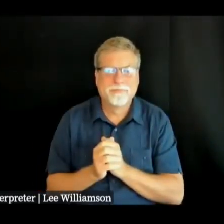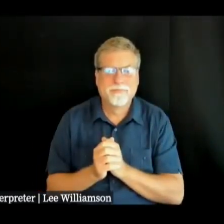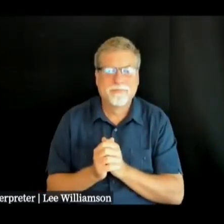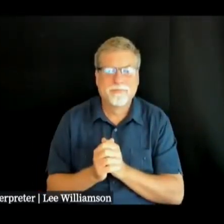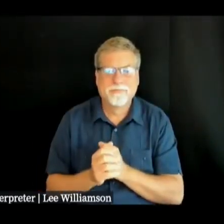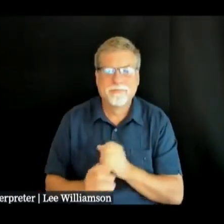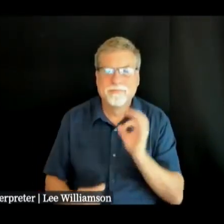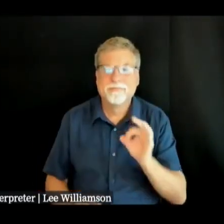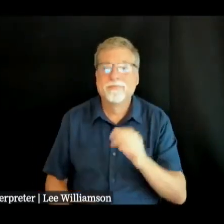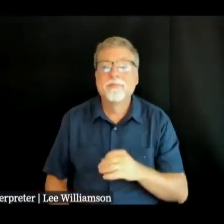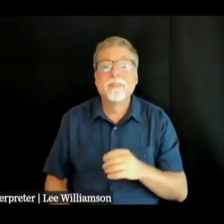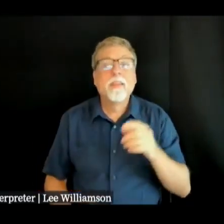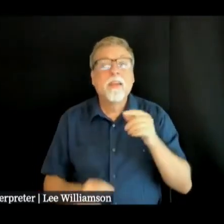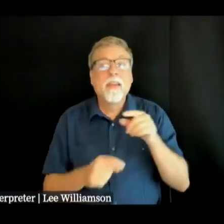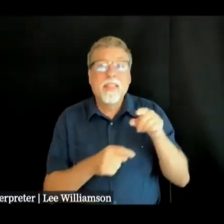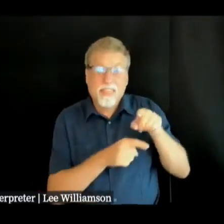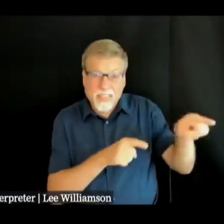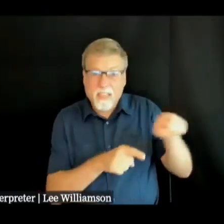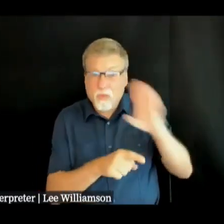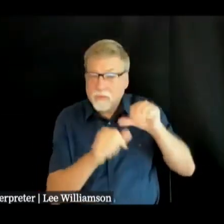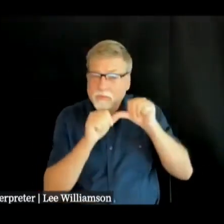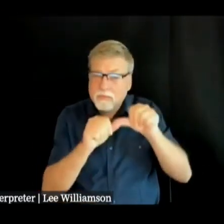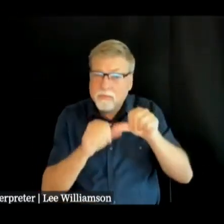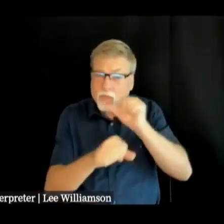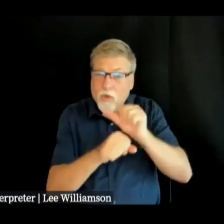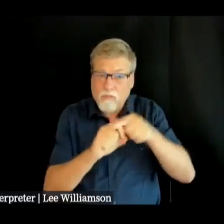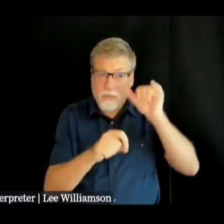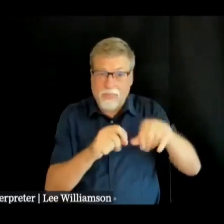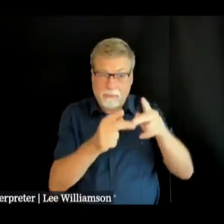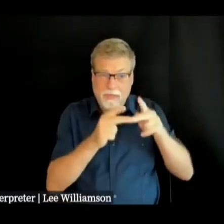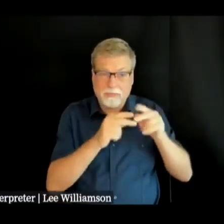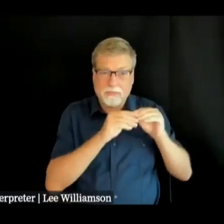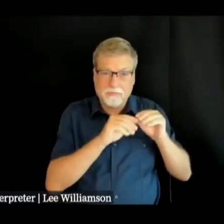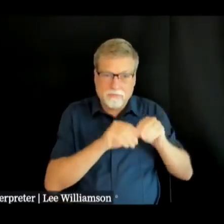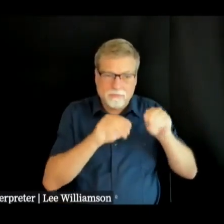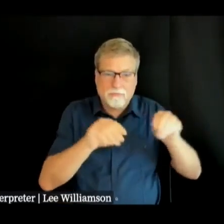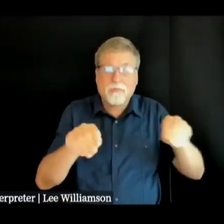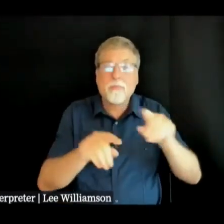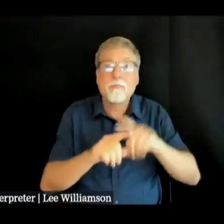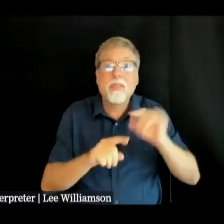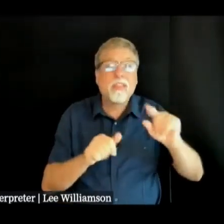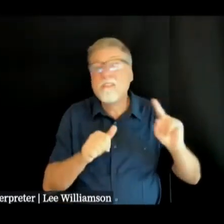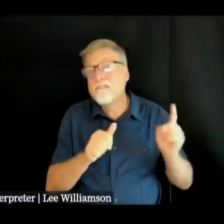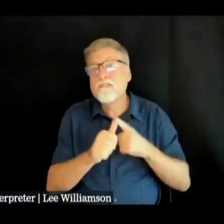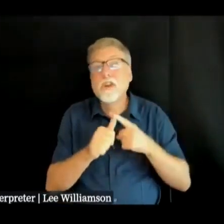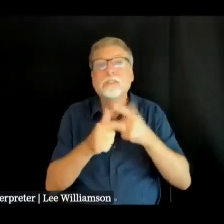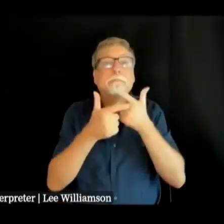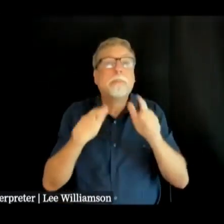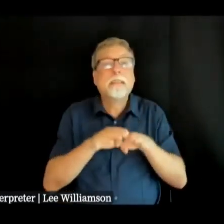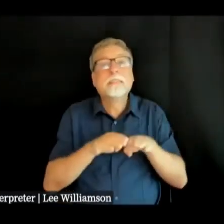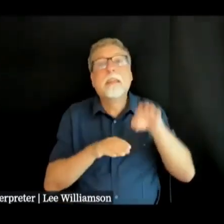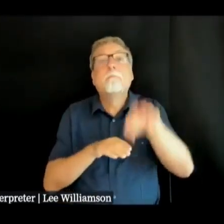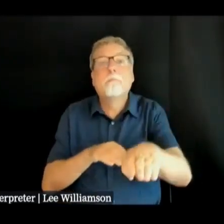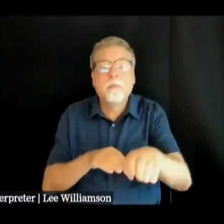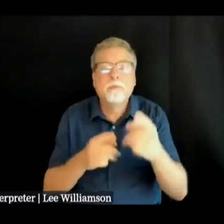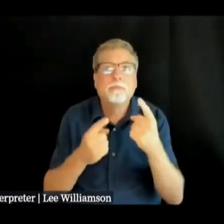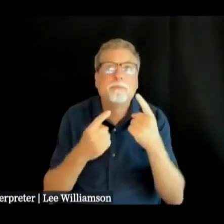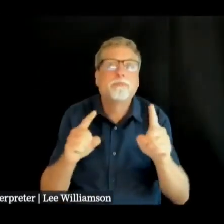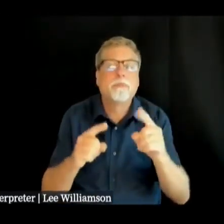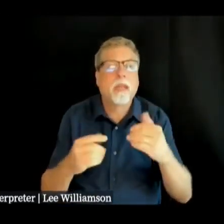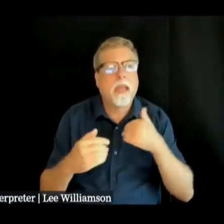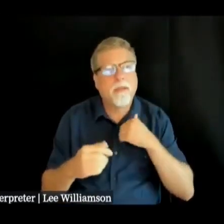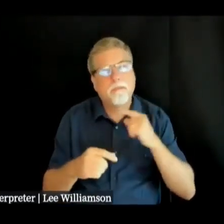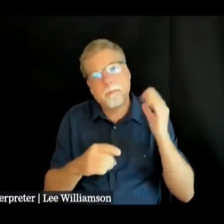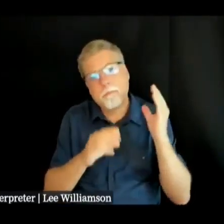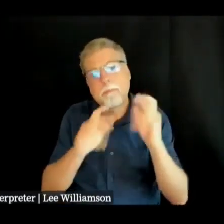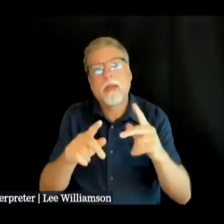their crews are going to keep working from there but this is one giant step forward in the in water restoration throughout the county